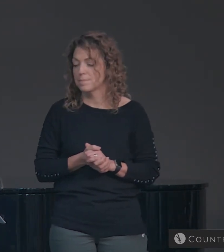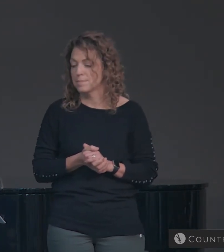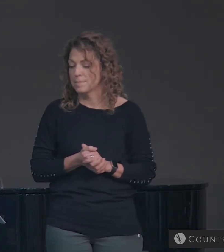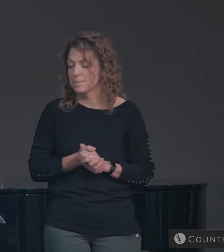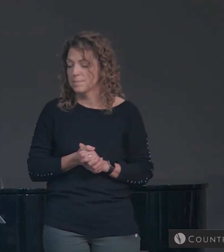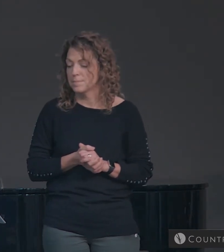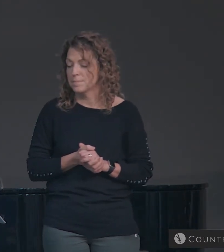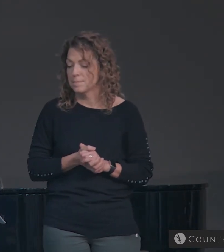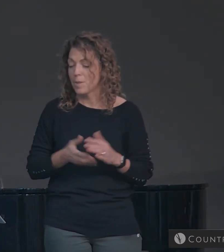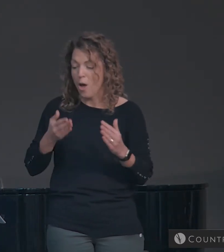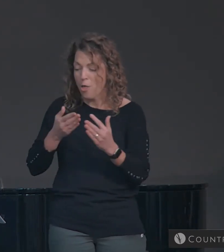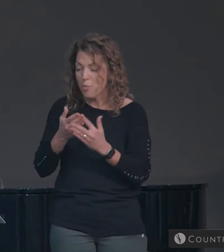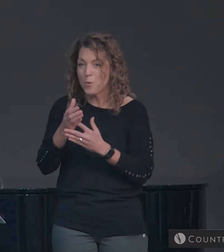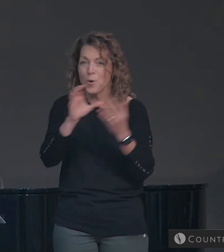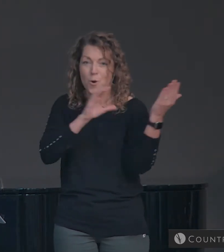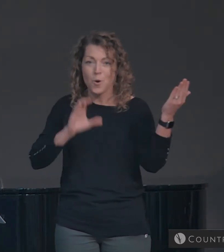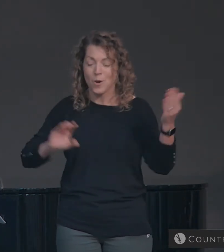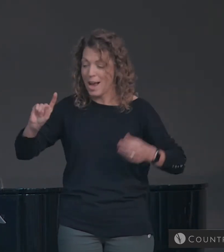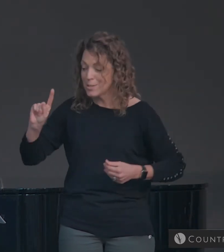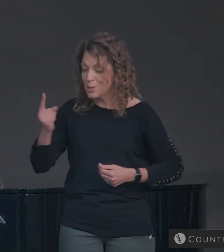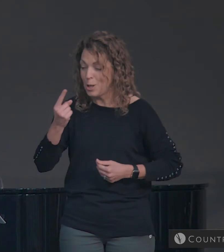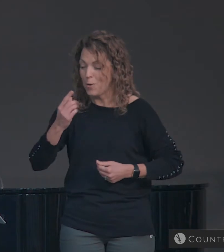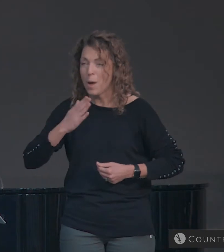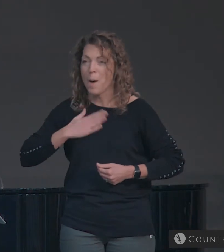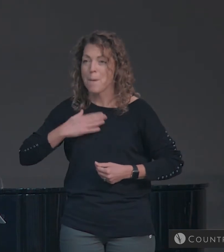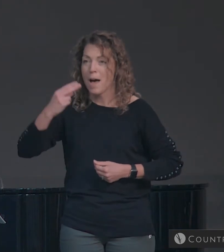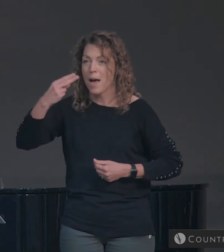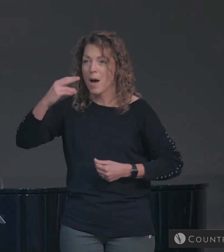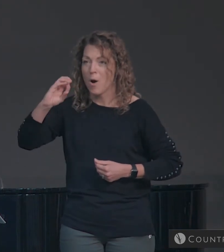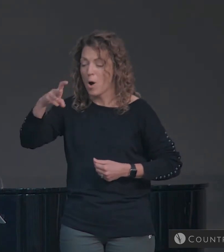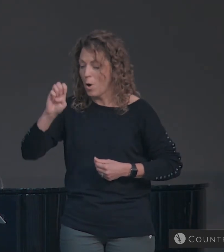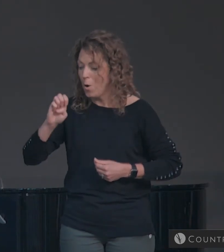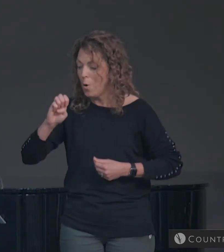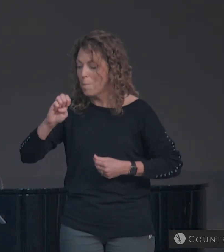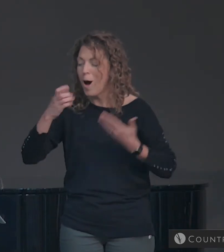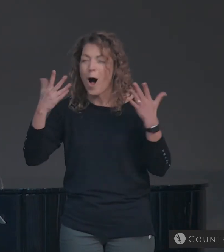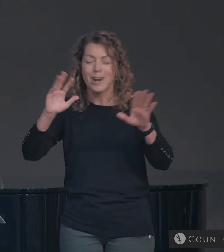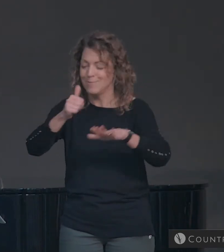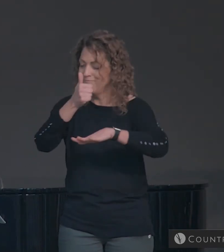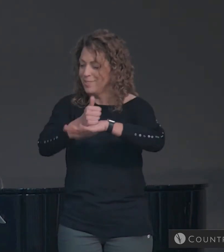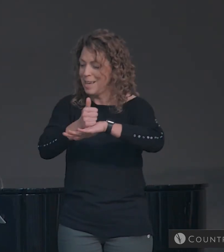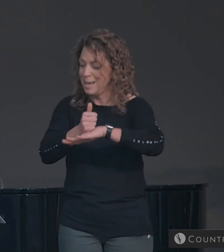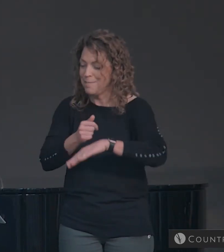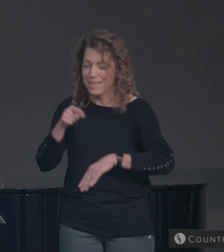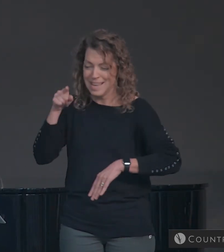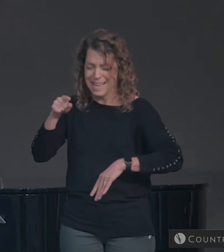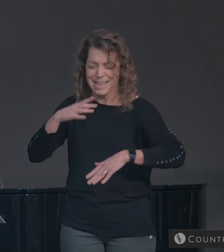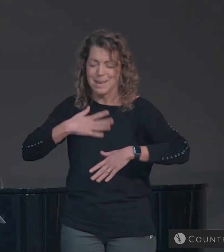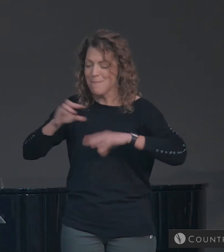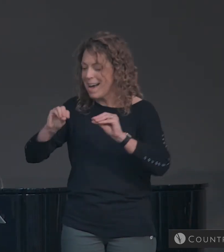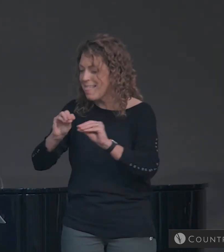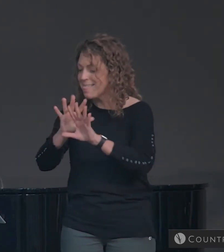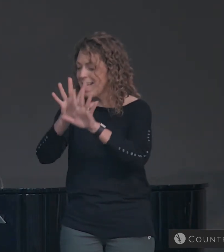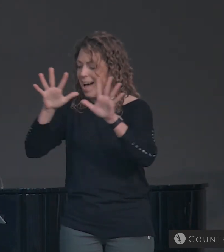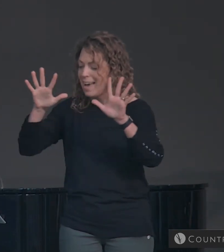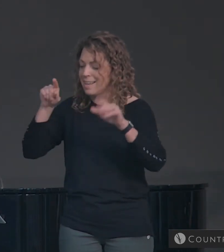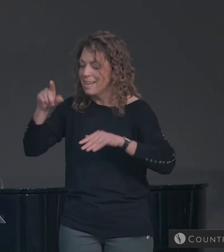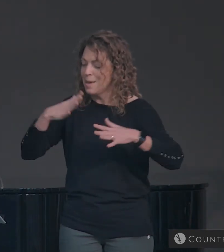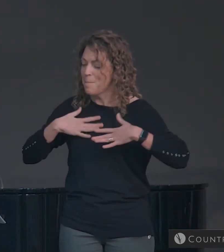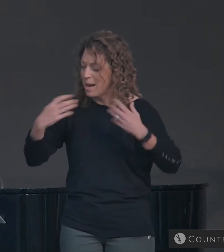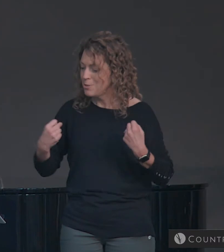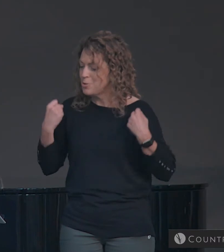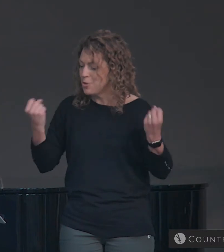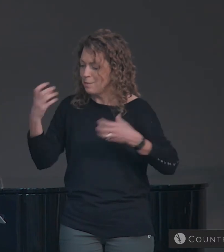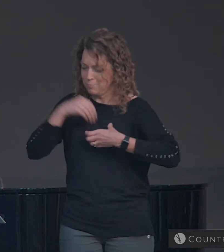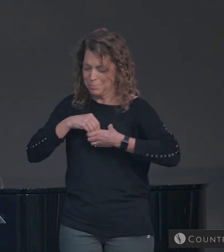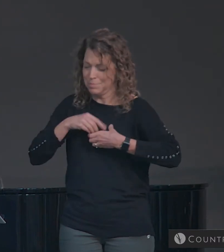In Christ alone, my hope is found. He is my light, my